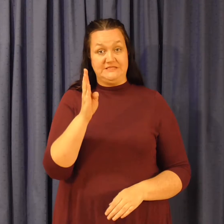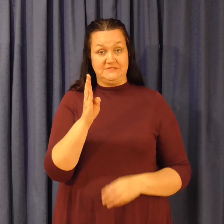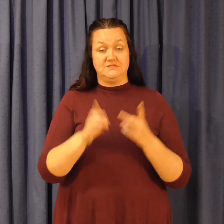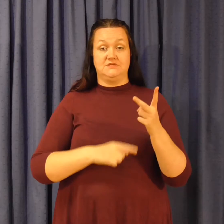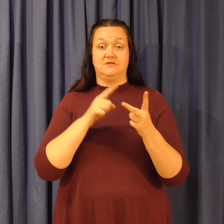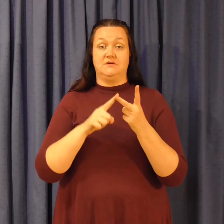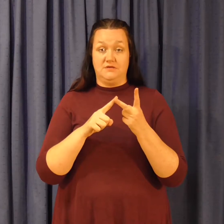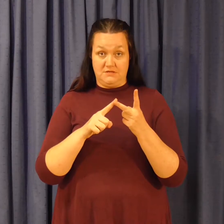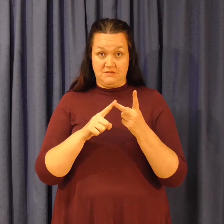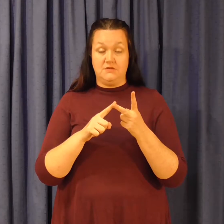Pause